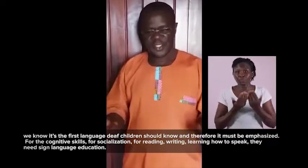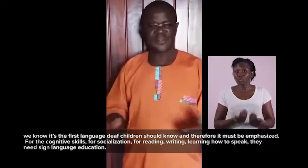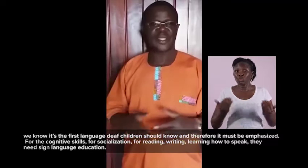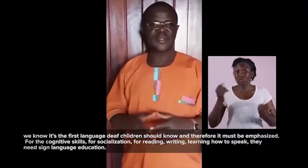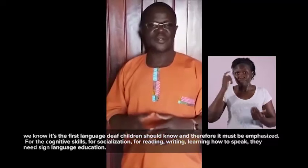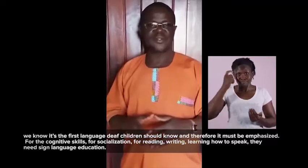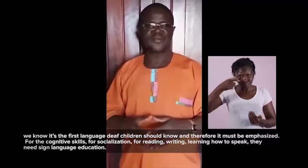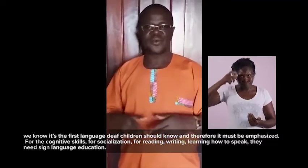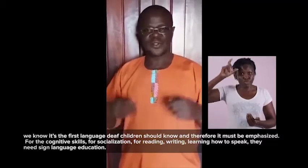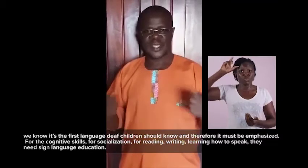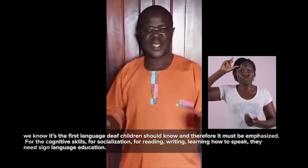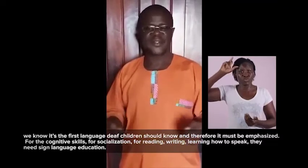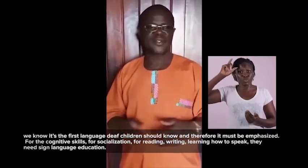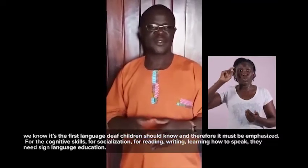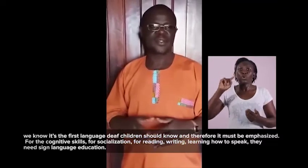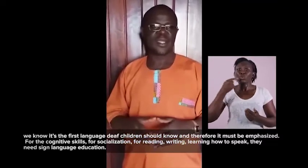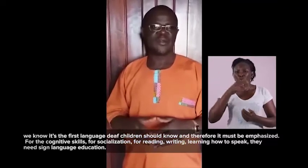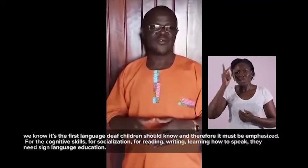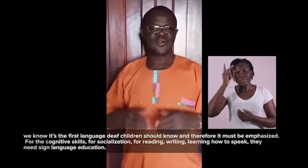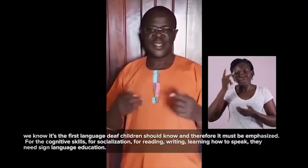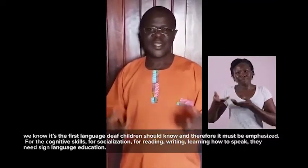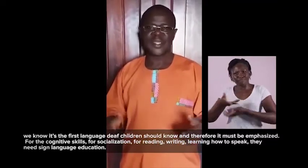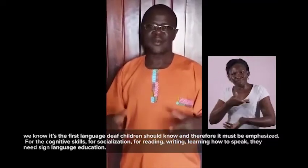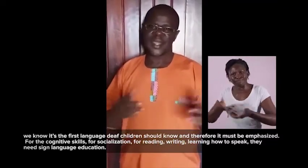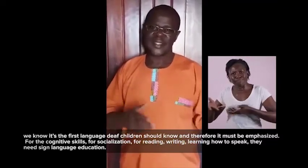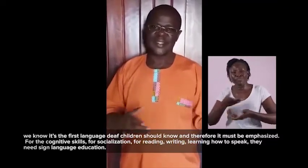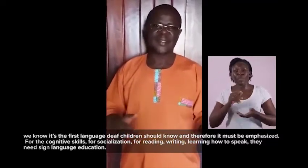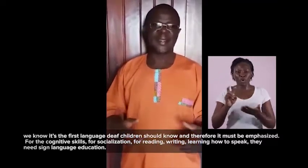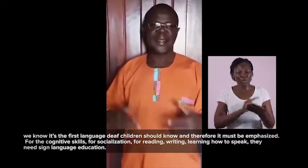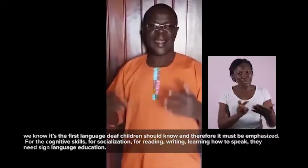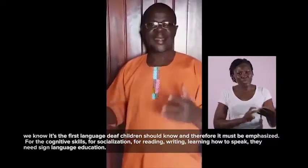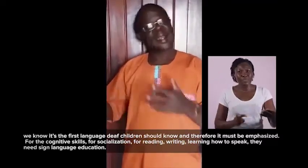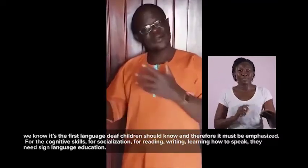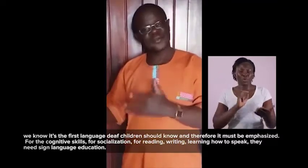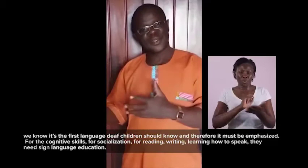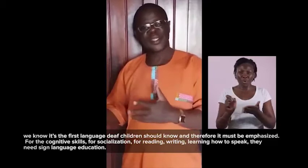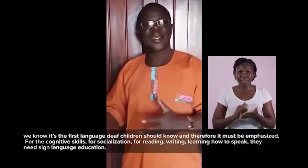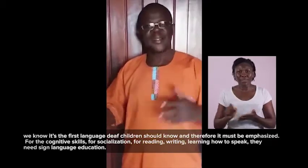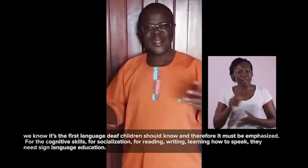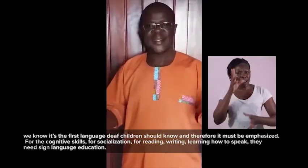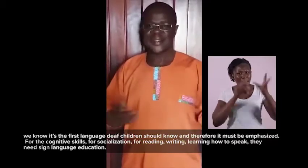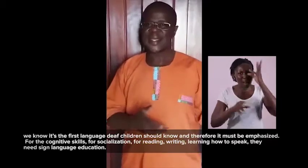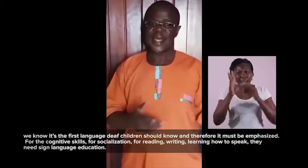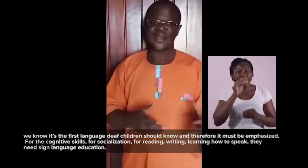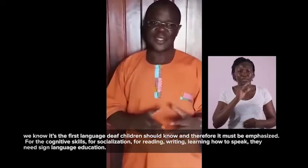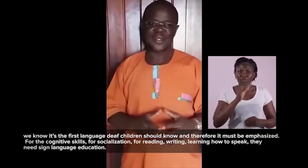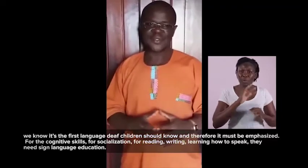skills, for socialization, for reading, writing, learning how to speak, they need sign language education.